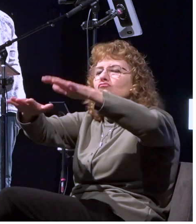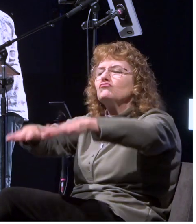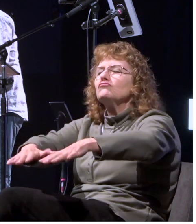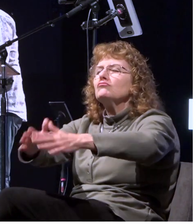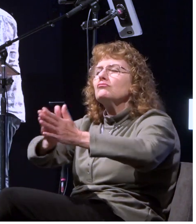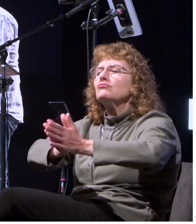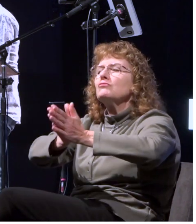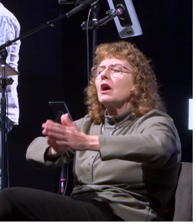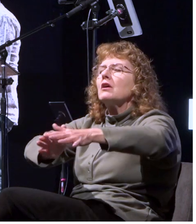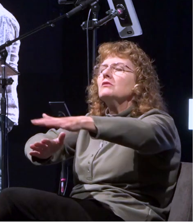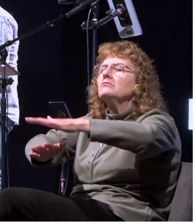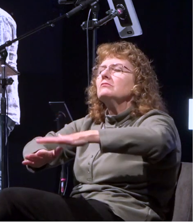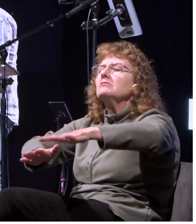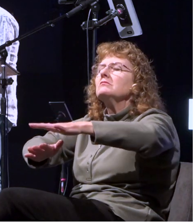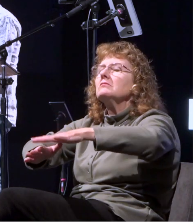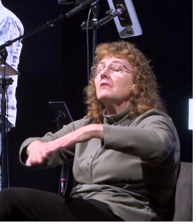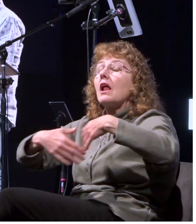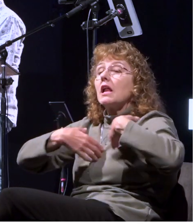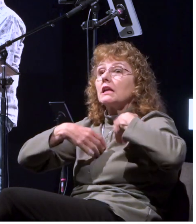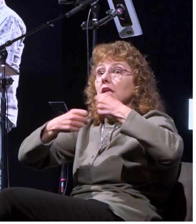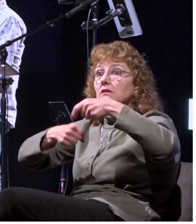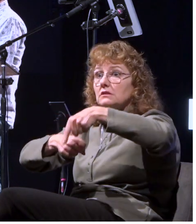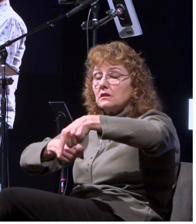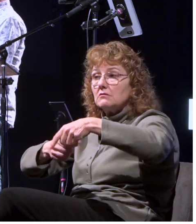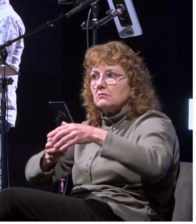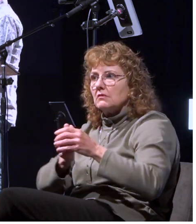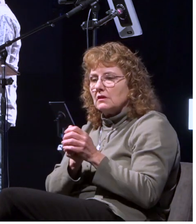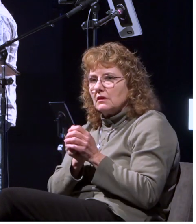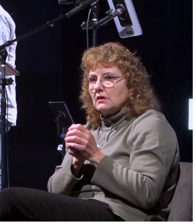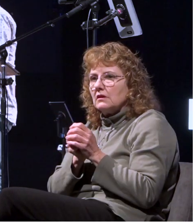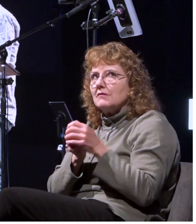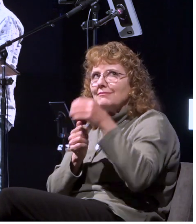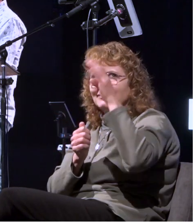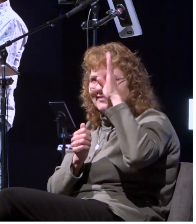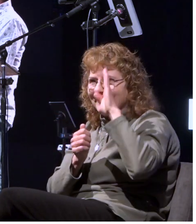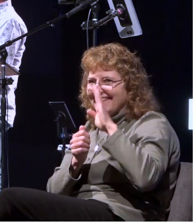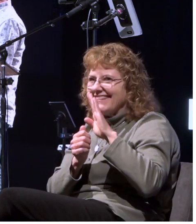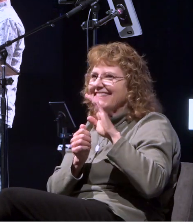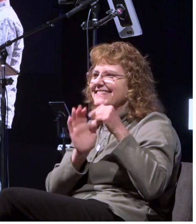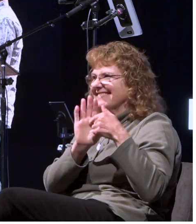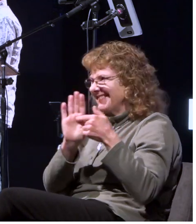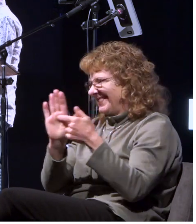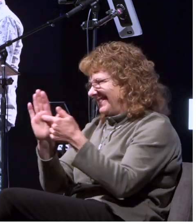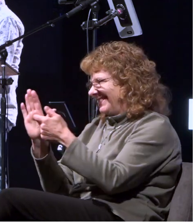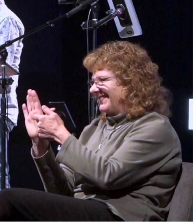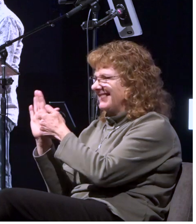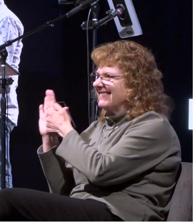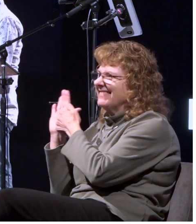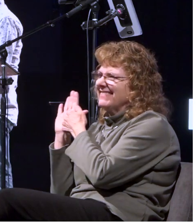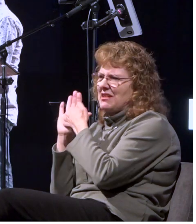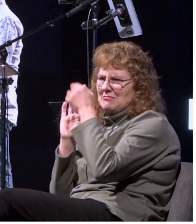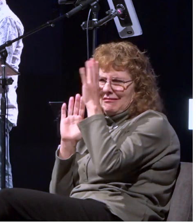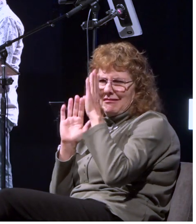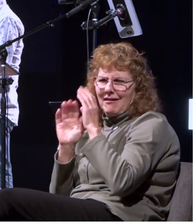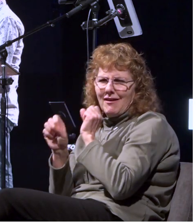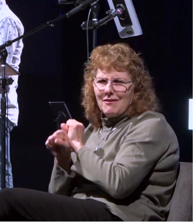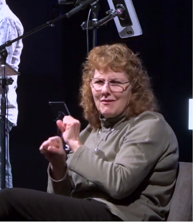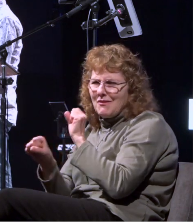for him and he heals him and again this is god you know god's been working through paul and the apostles in miraculous ways